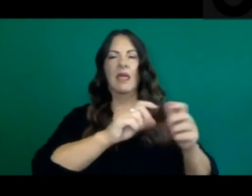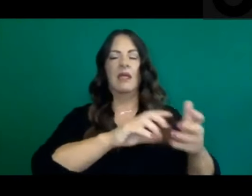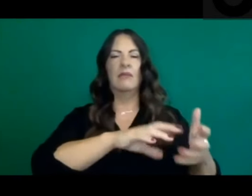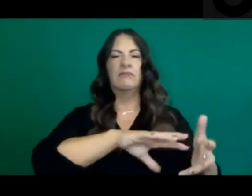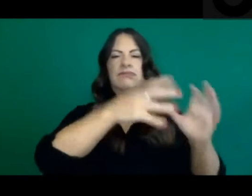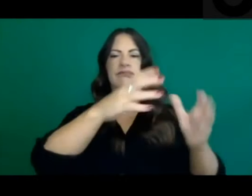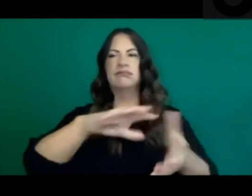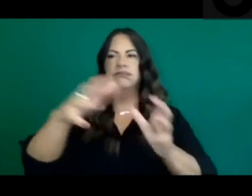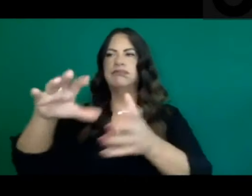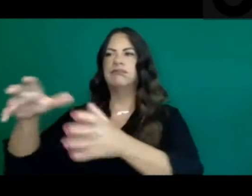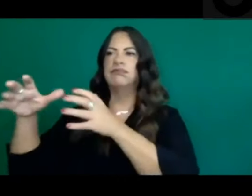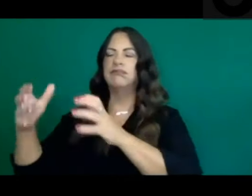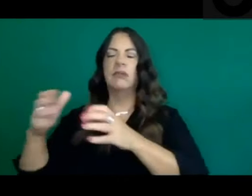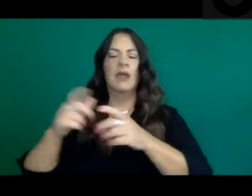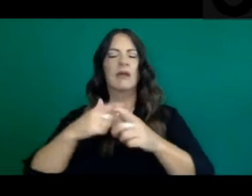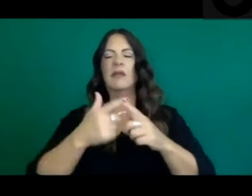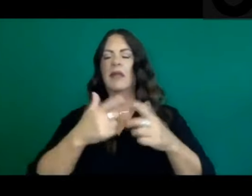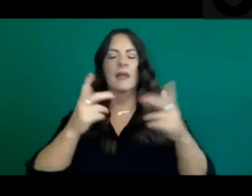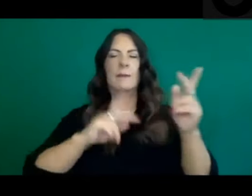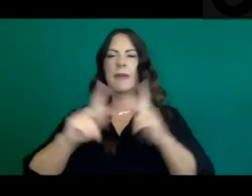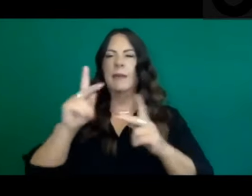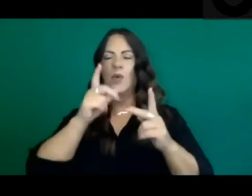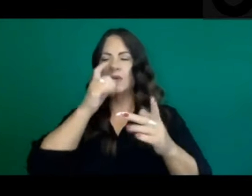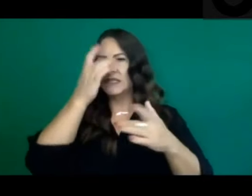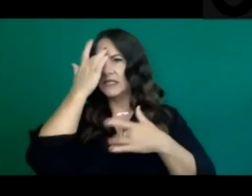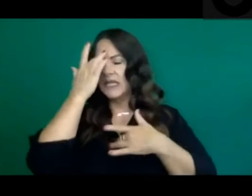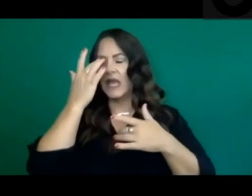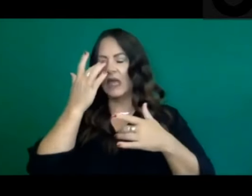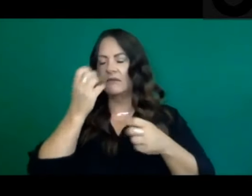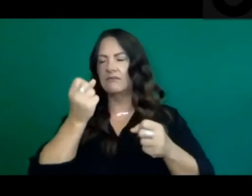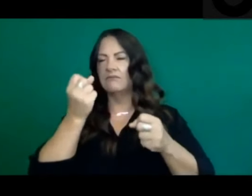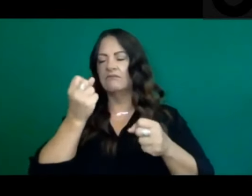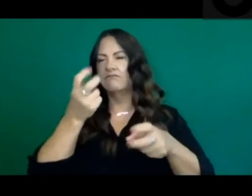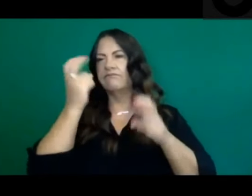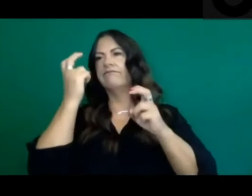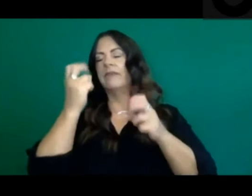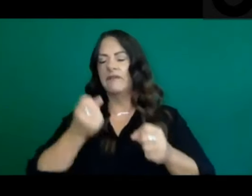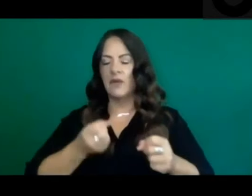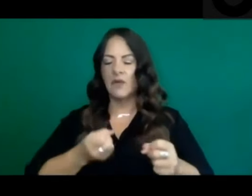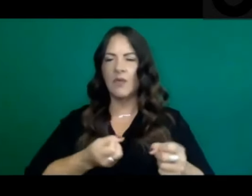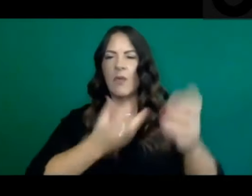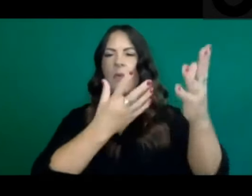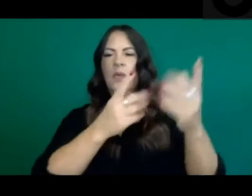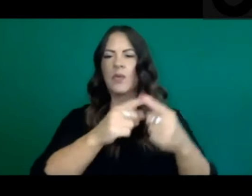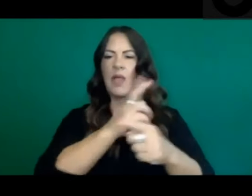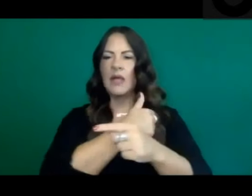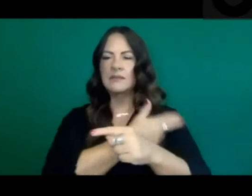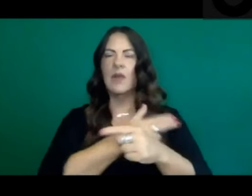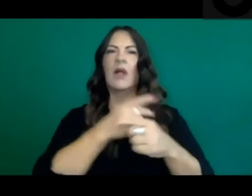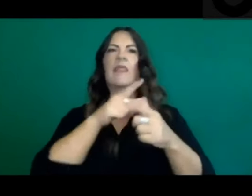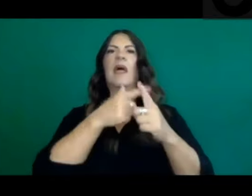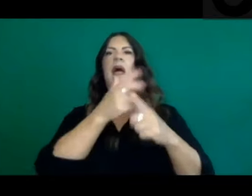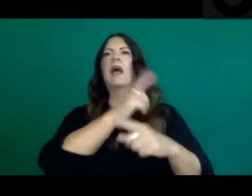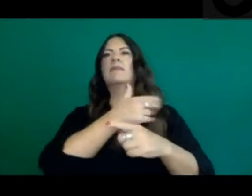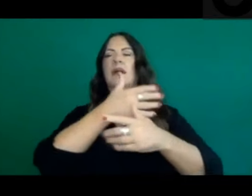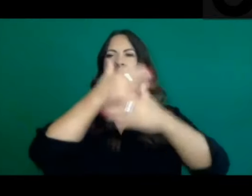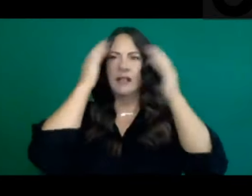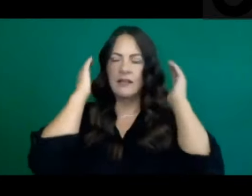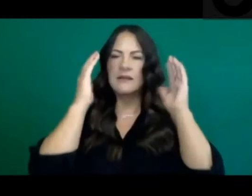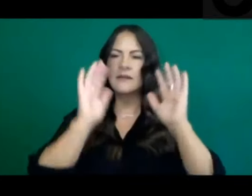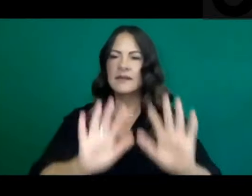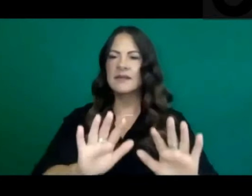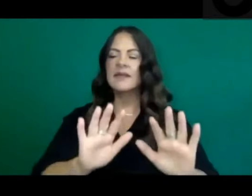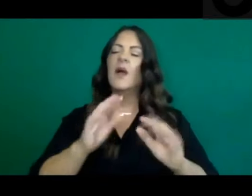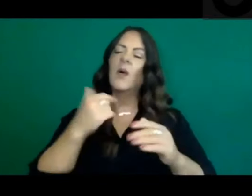to serve people when they're sick and at all create additional concern for people who move about their